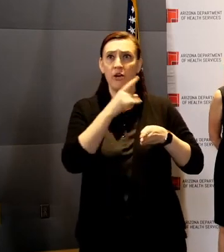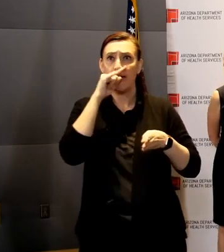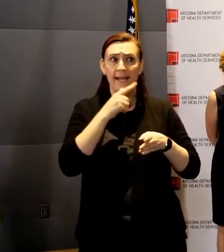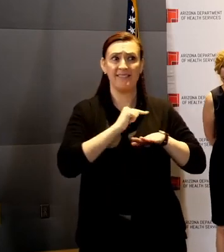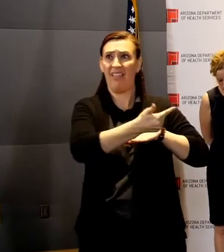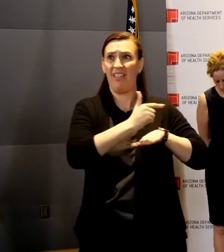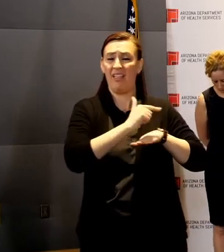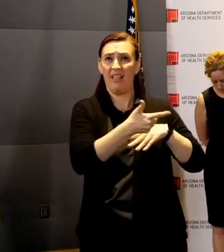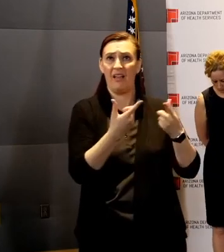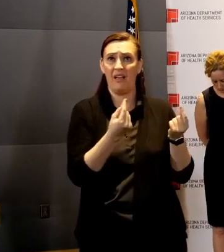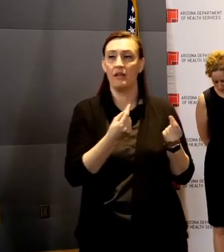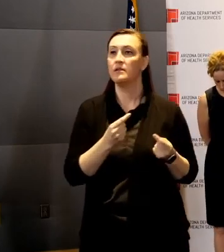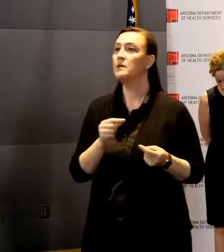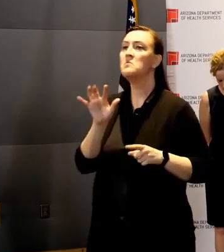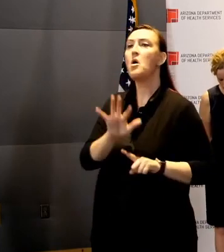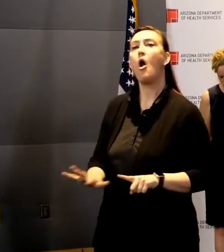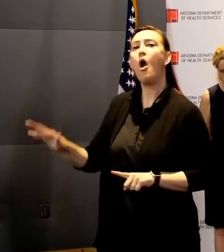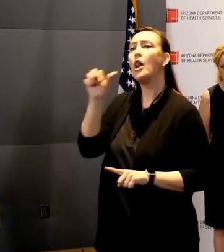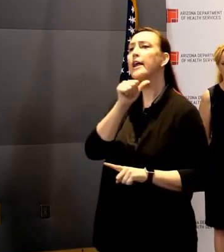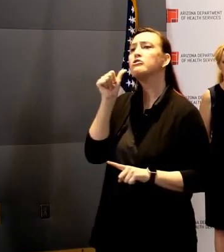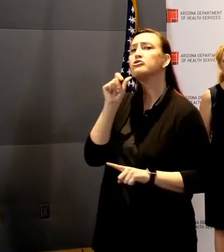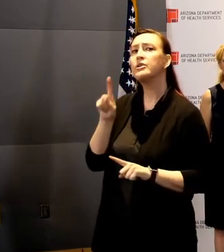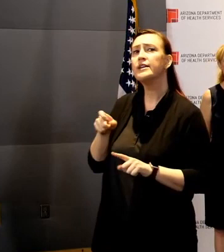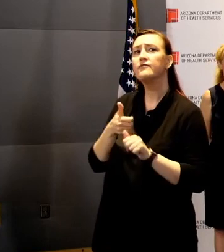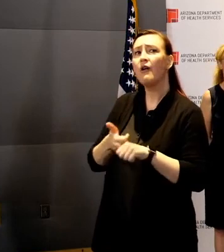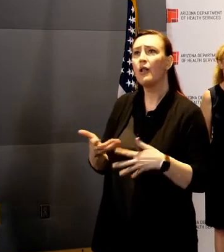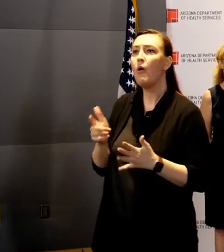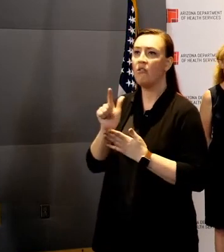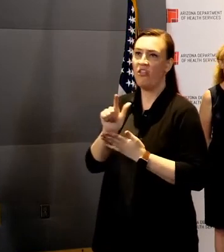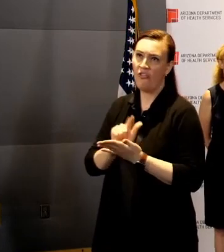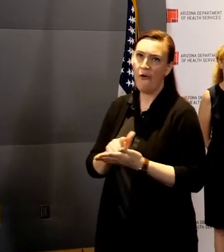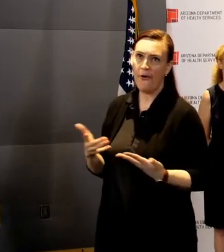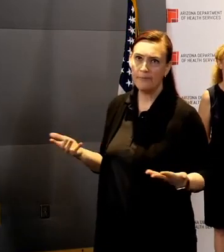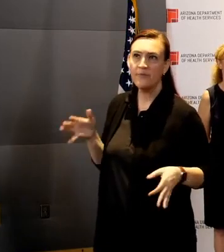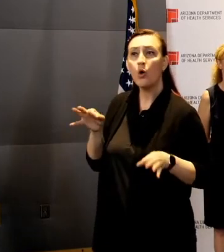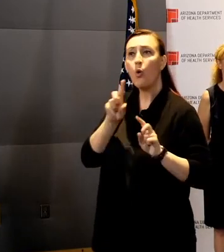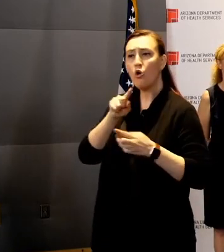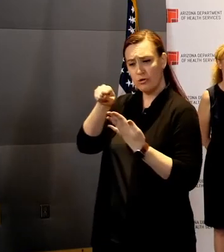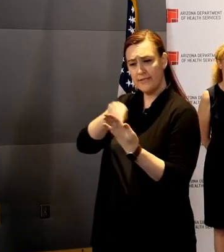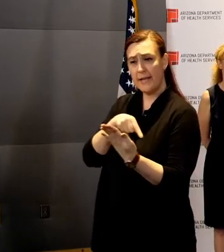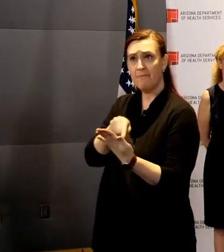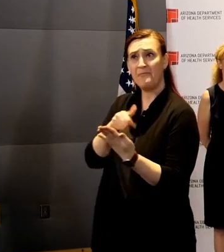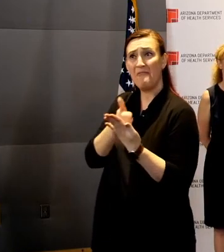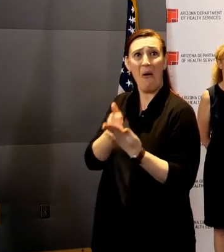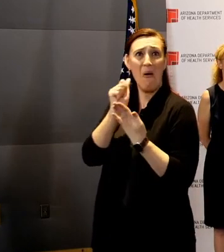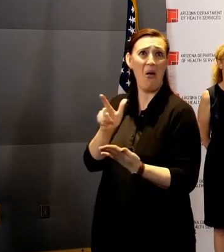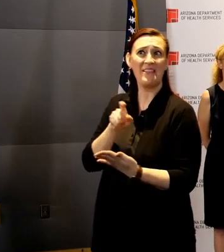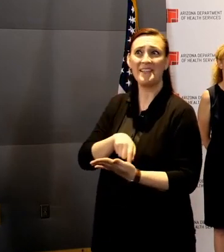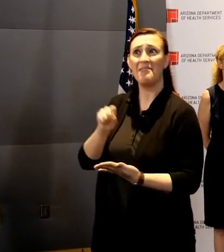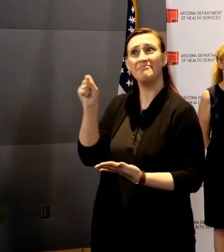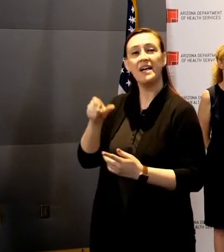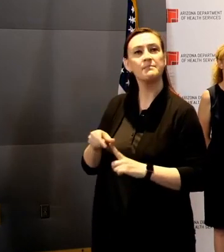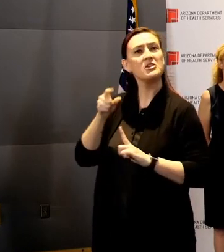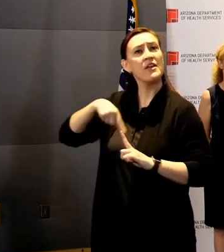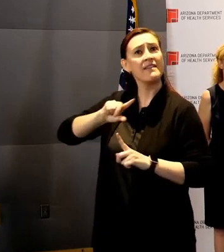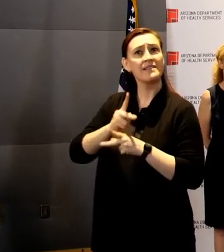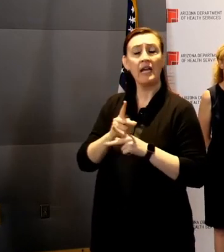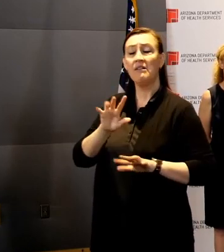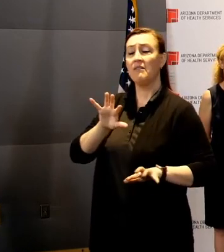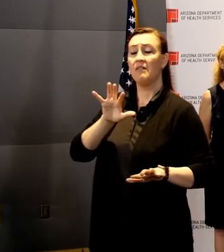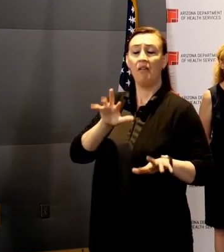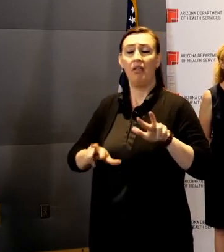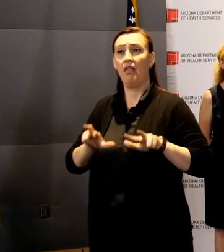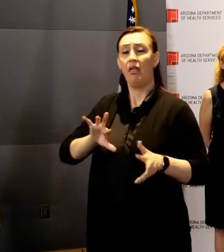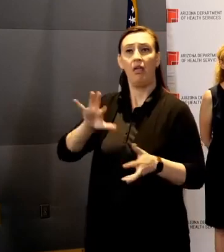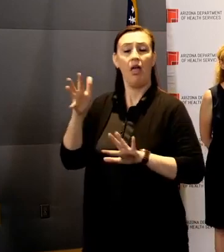Well, all, all Arizona should follow the law and court orders all of the time, especially at a time like this of public